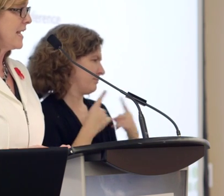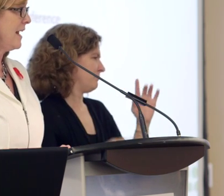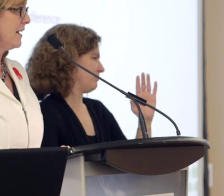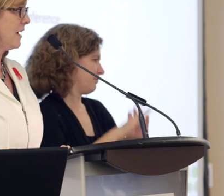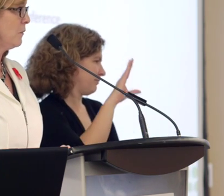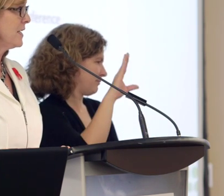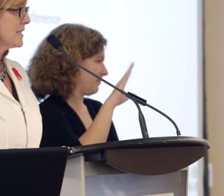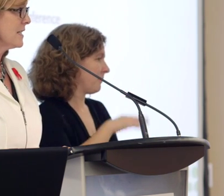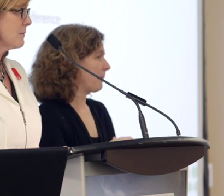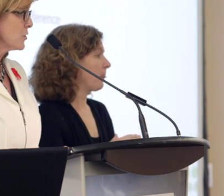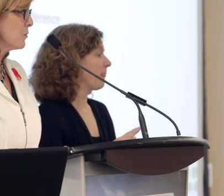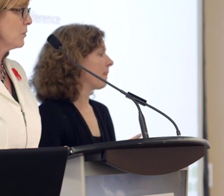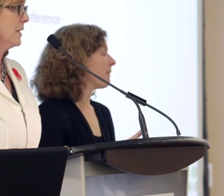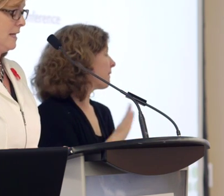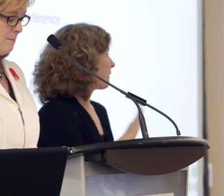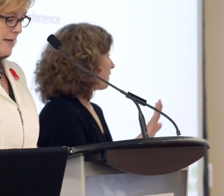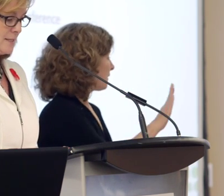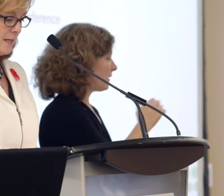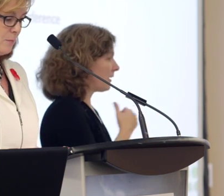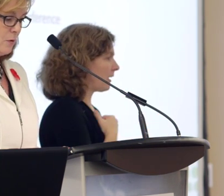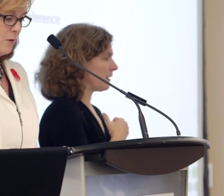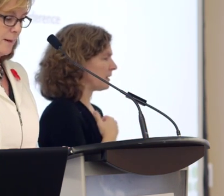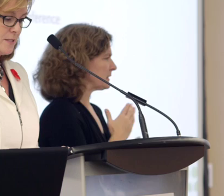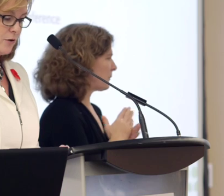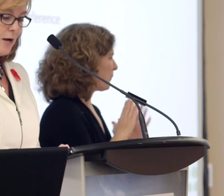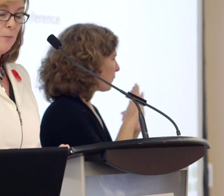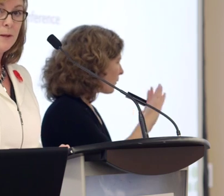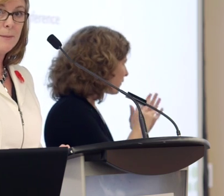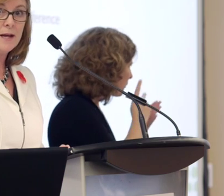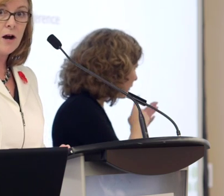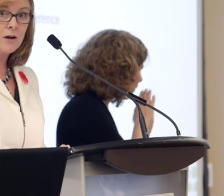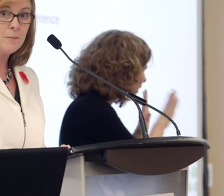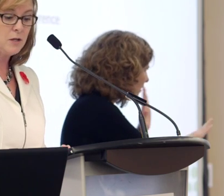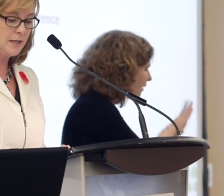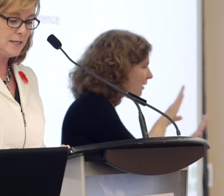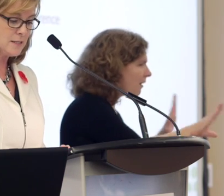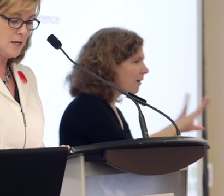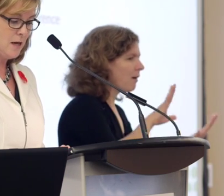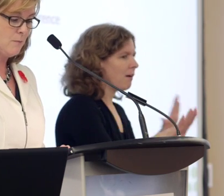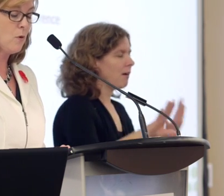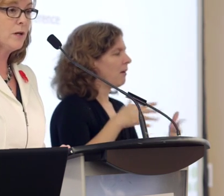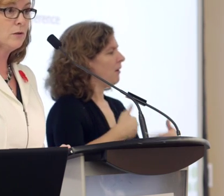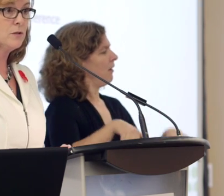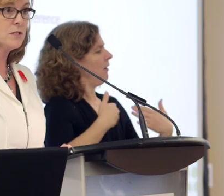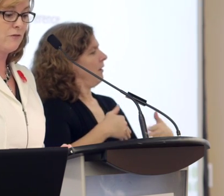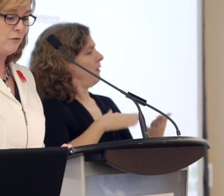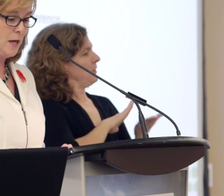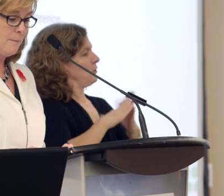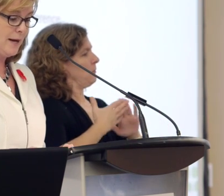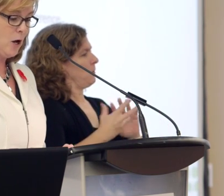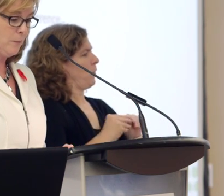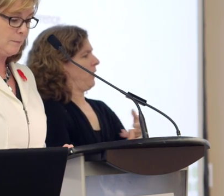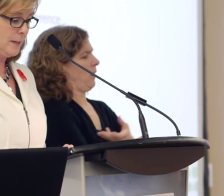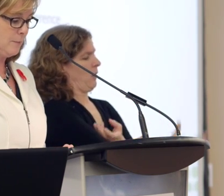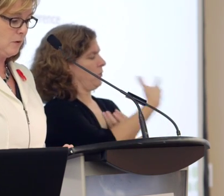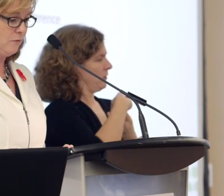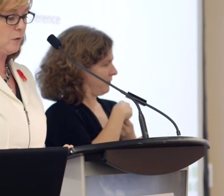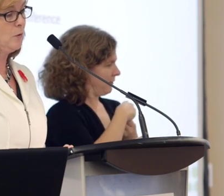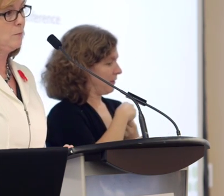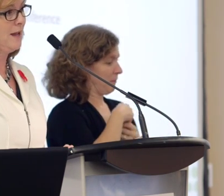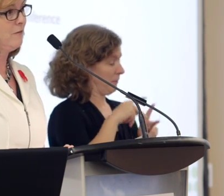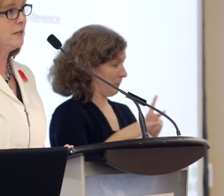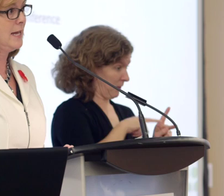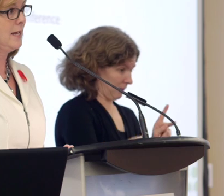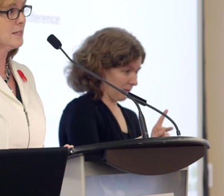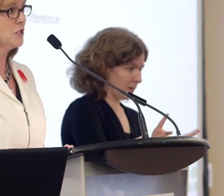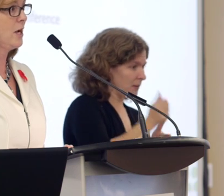Across Canada, we see some truly amazing programs that are helping make our communities more inclusive. By helping people